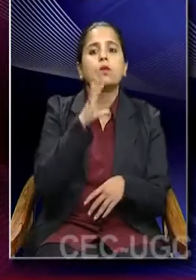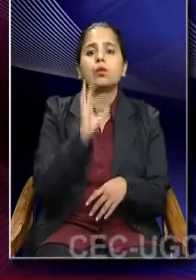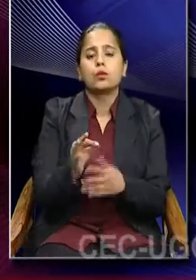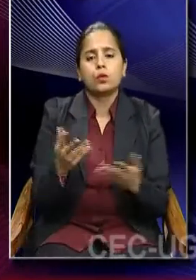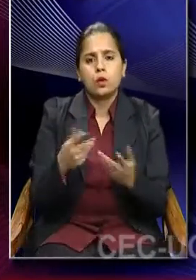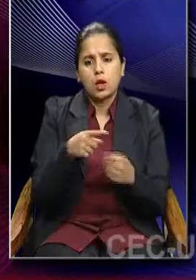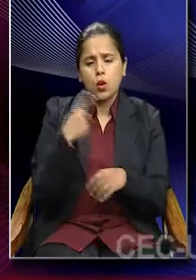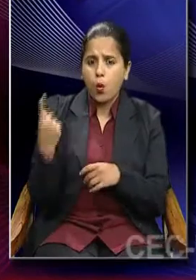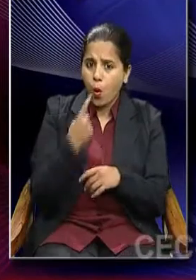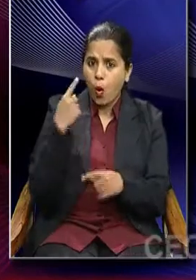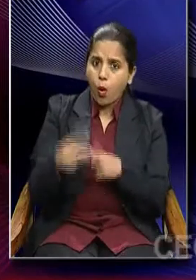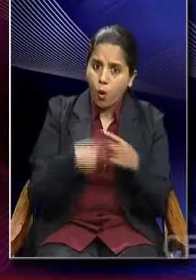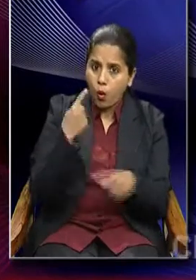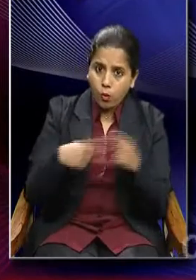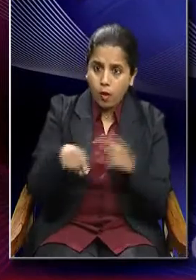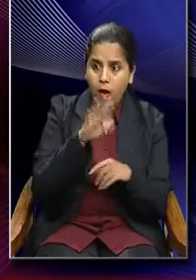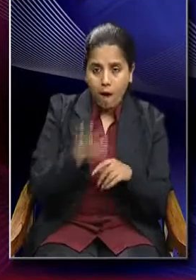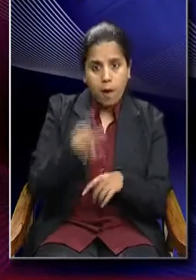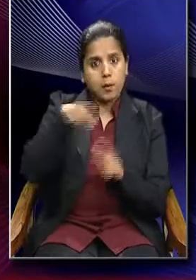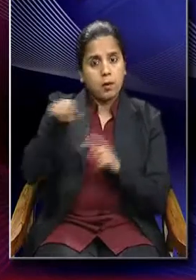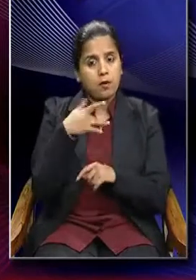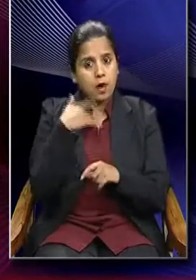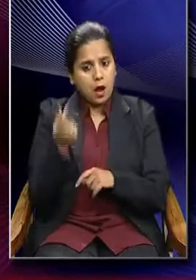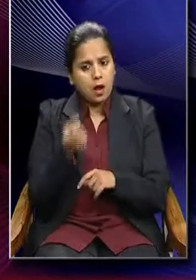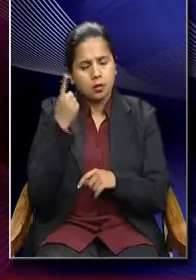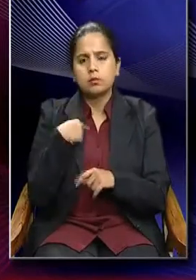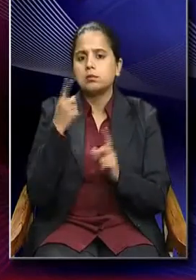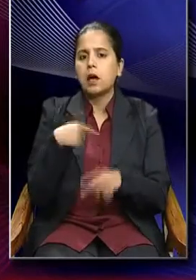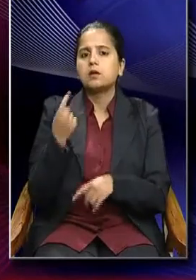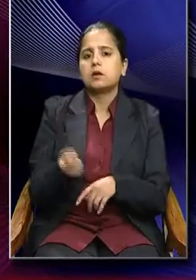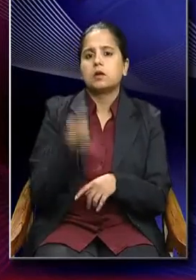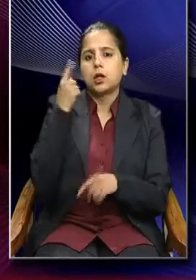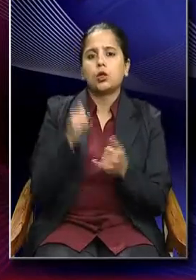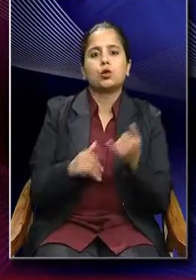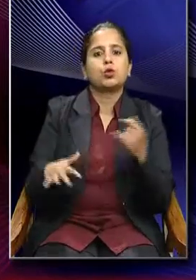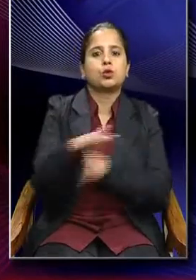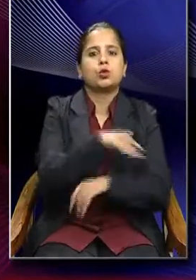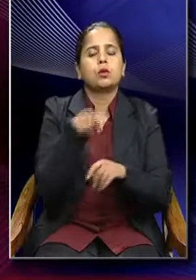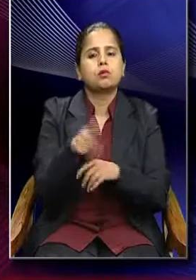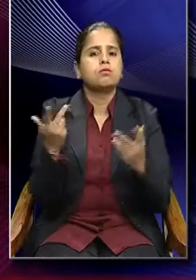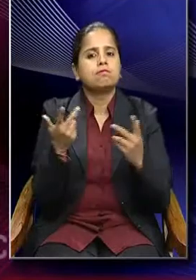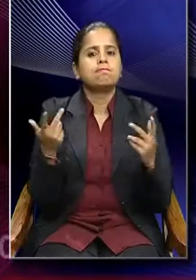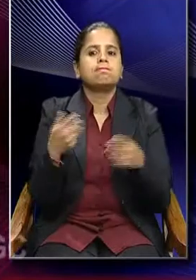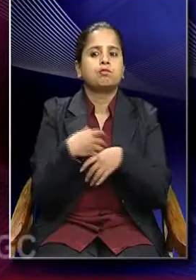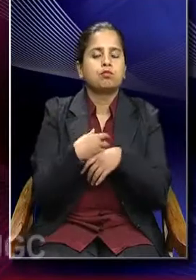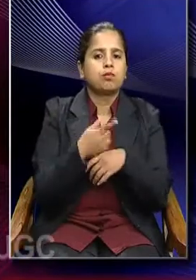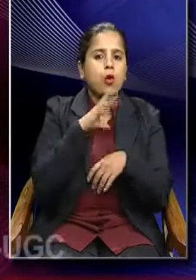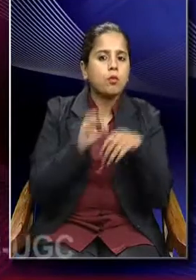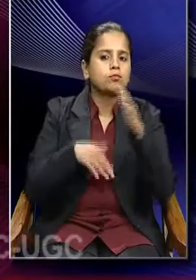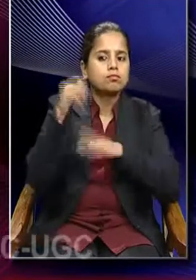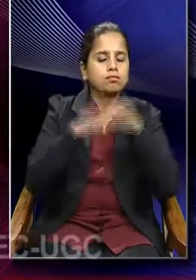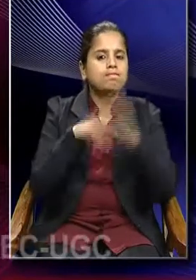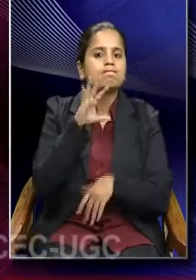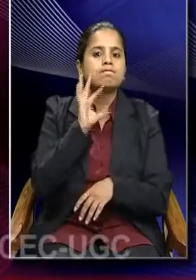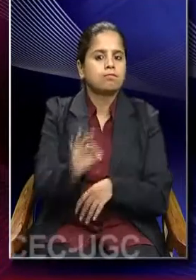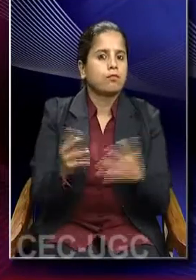it is not always out there, we need to understand the social construction of reality. So,